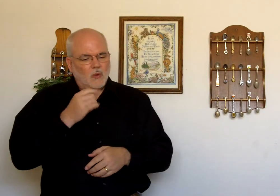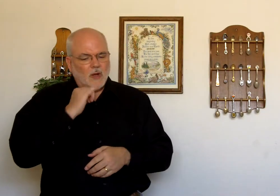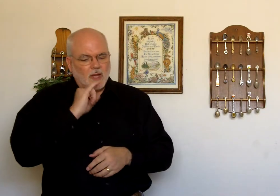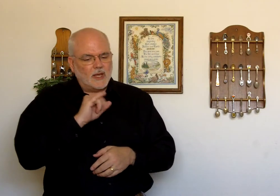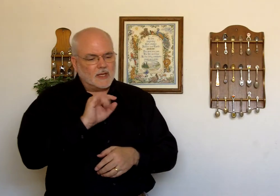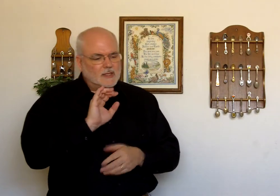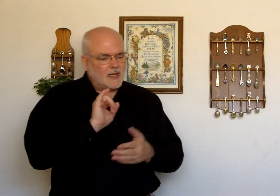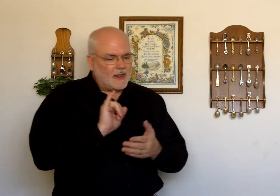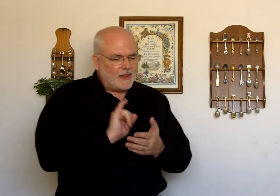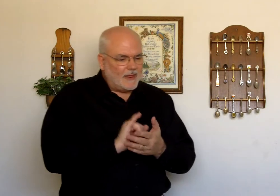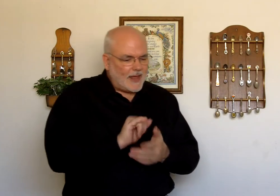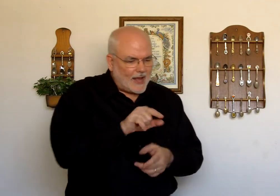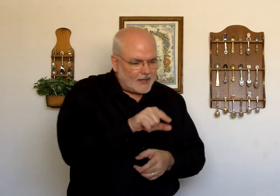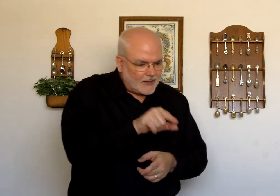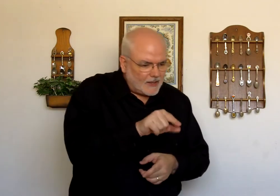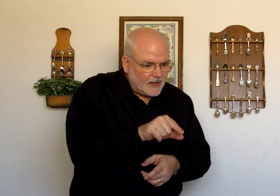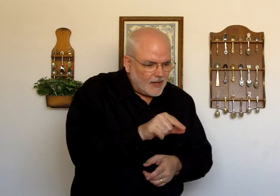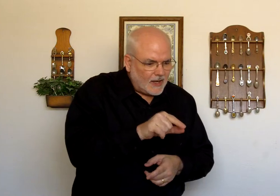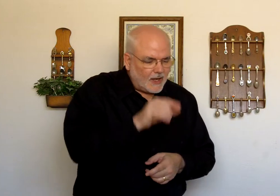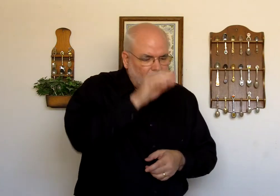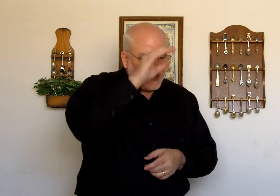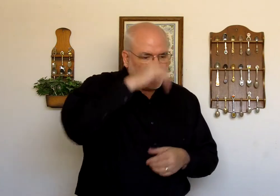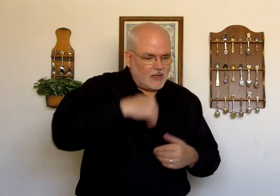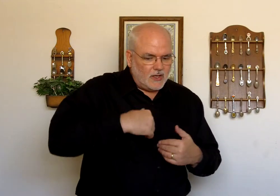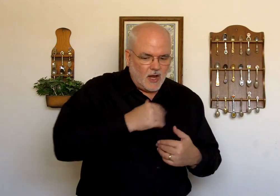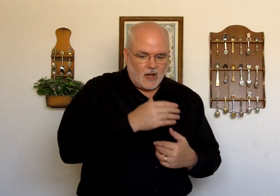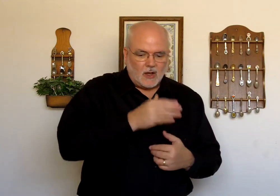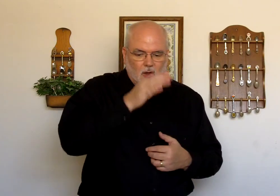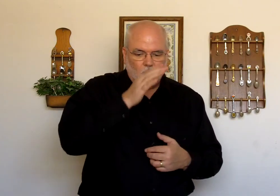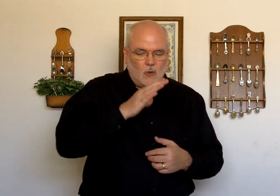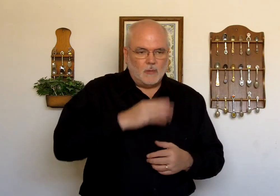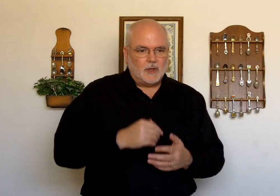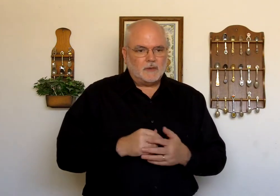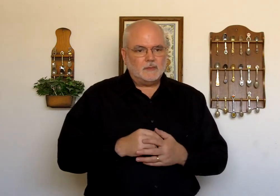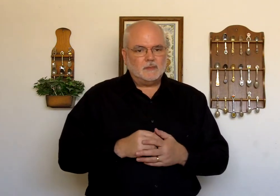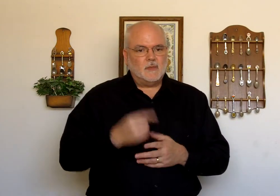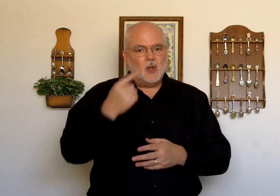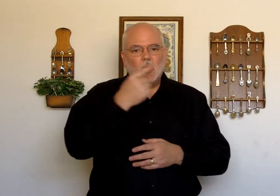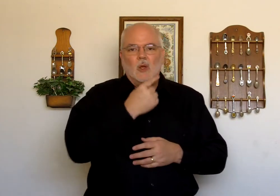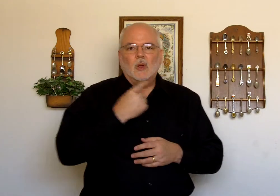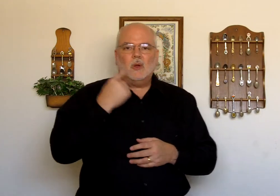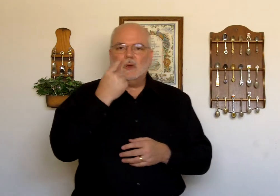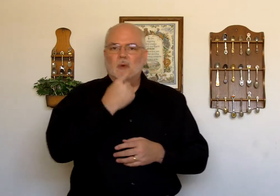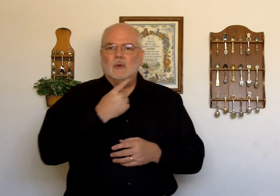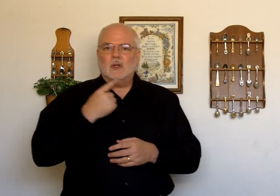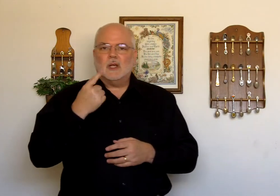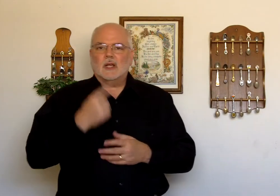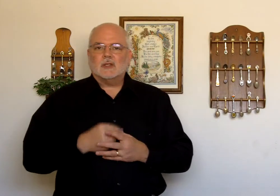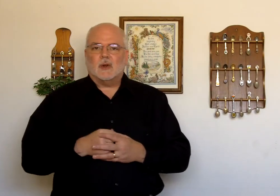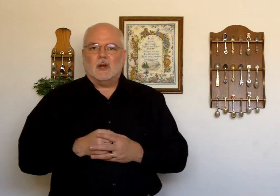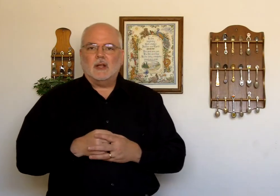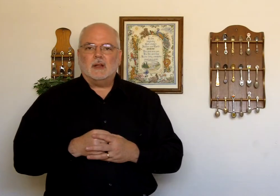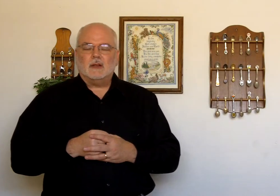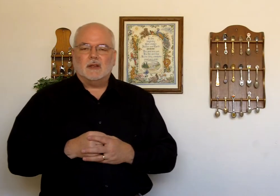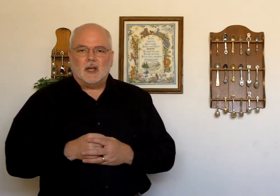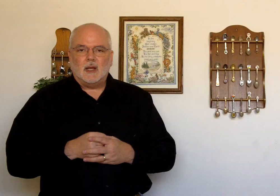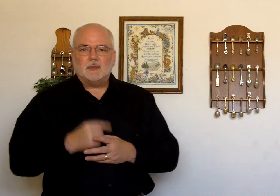is that young woman? Who. Circling the lips.